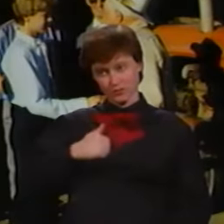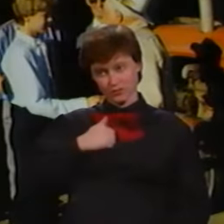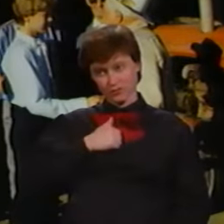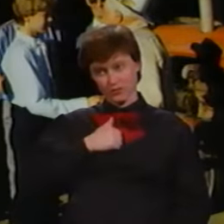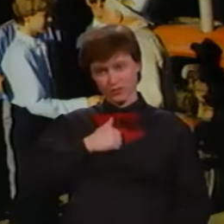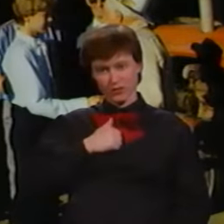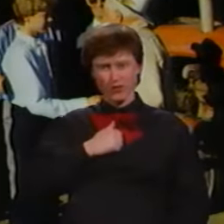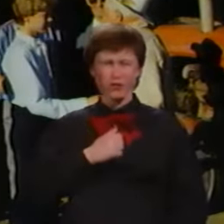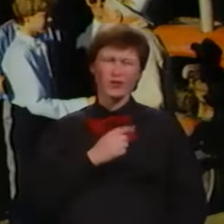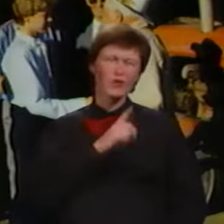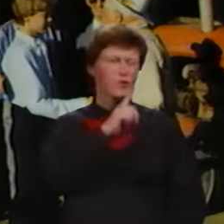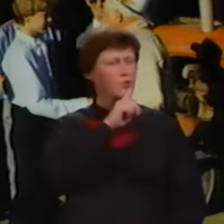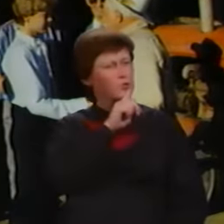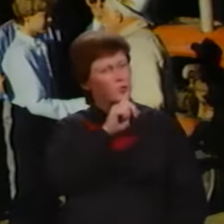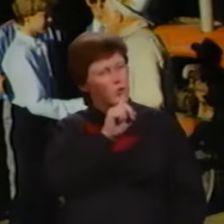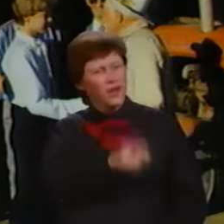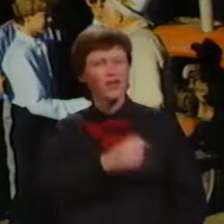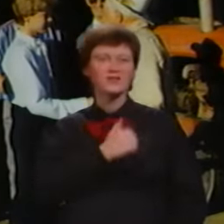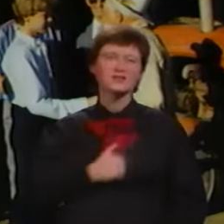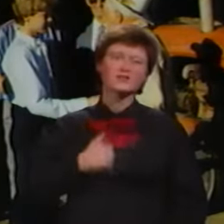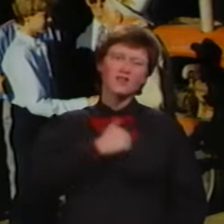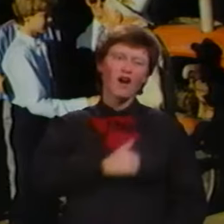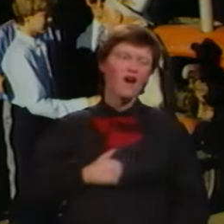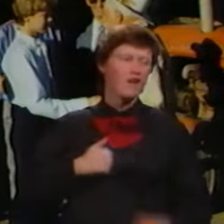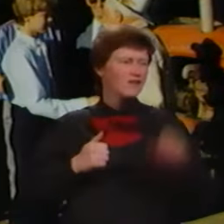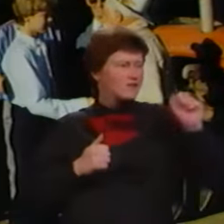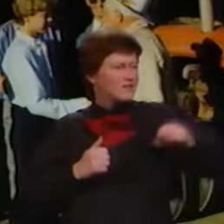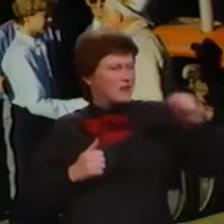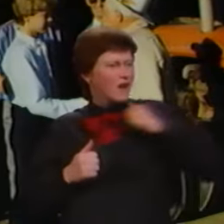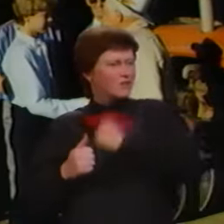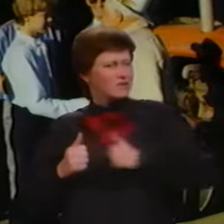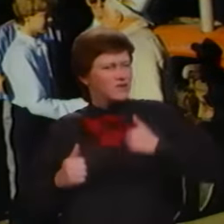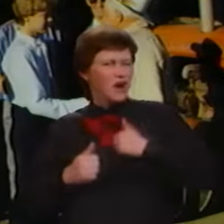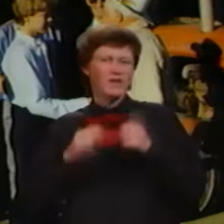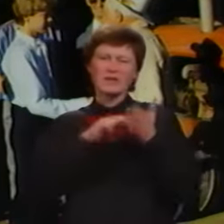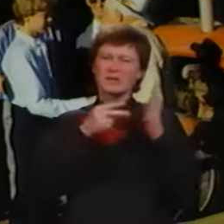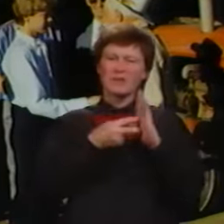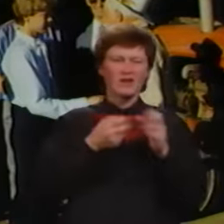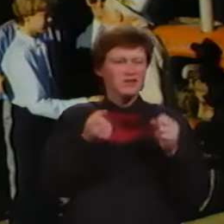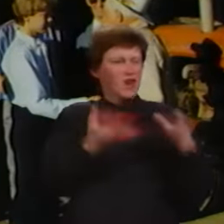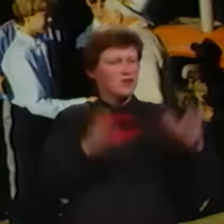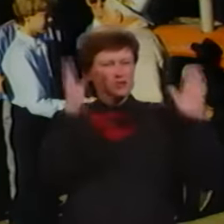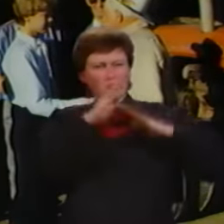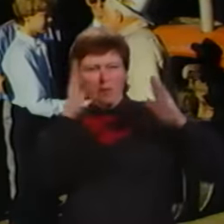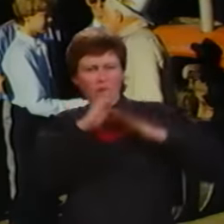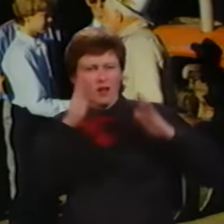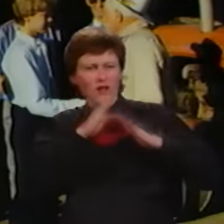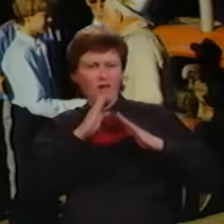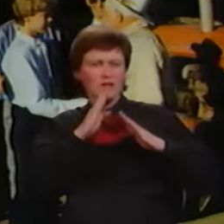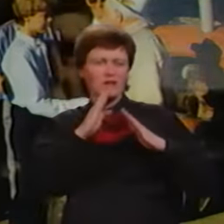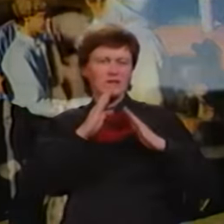We're really sorry, Mr. Peters. Yeah, we're really sorry. We didn't mean to cause you so much trouble.